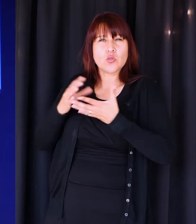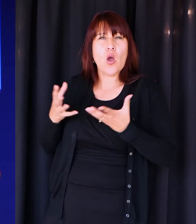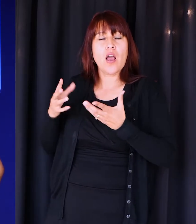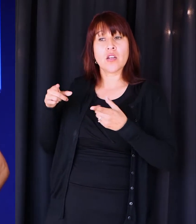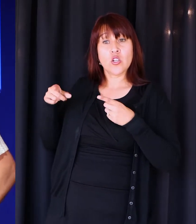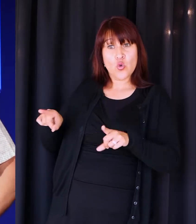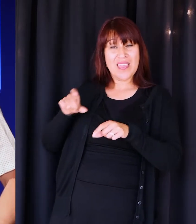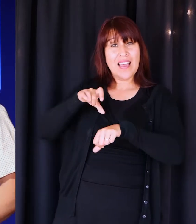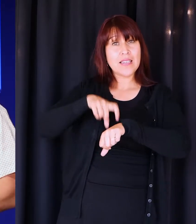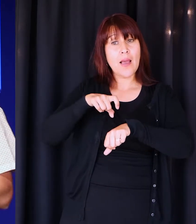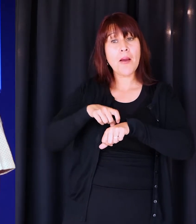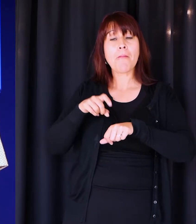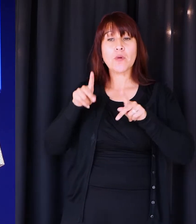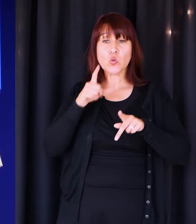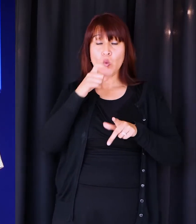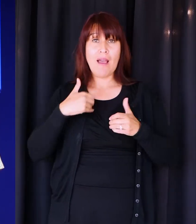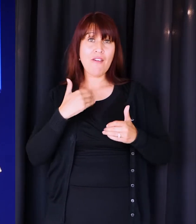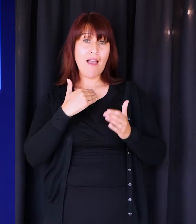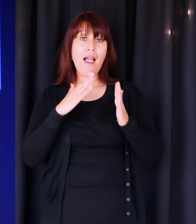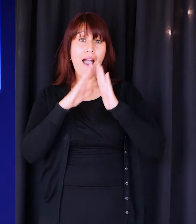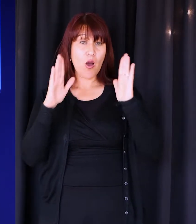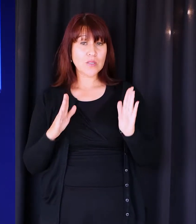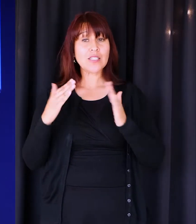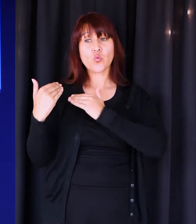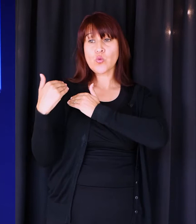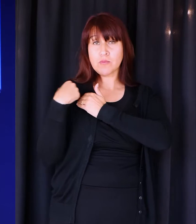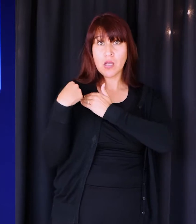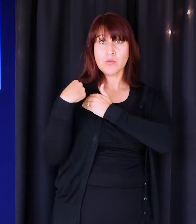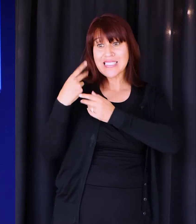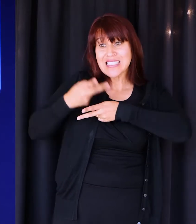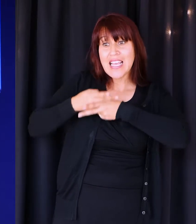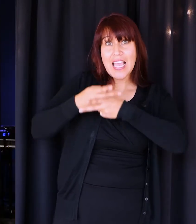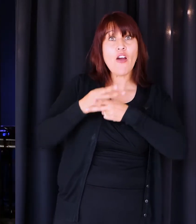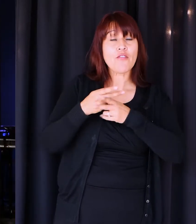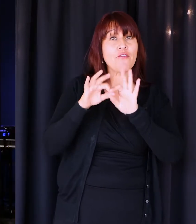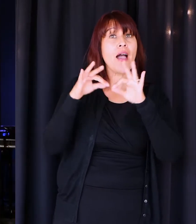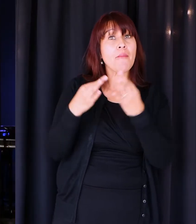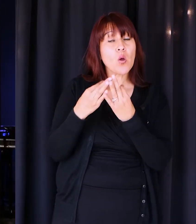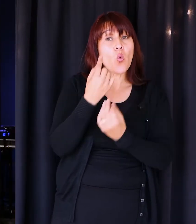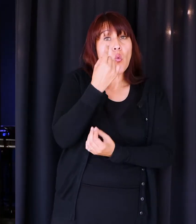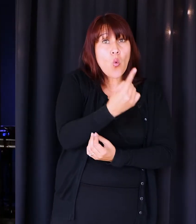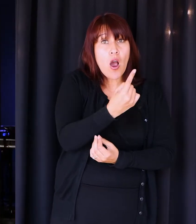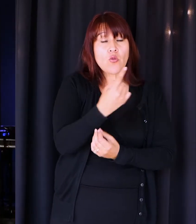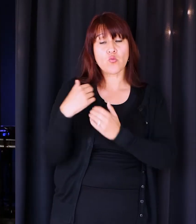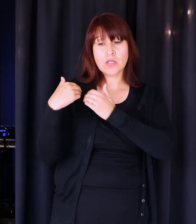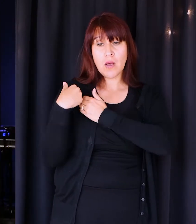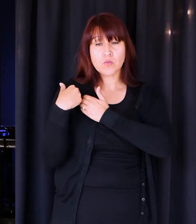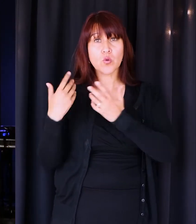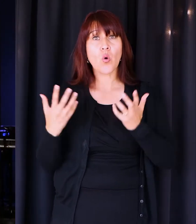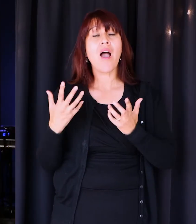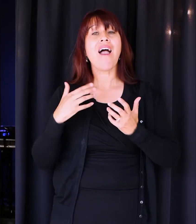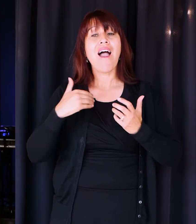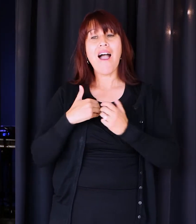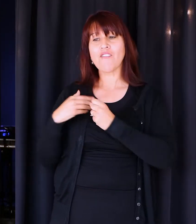the head of a household had a responsibility to care for the family. And so one of the responsibilities is that they would